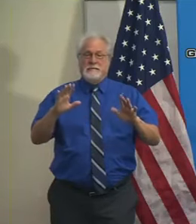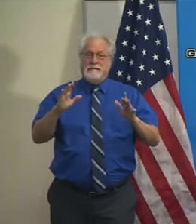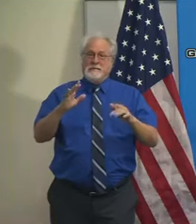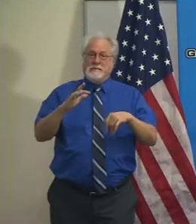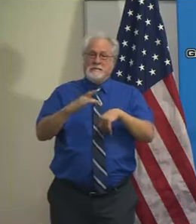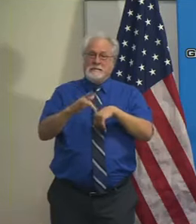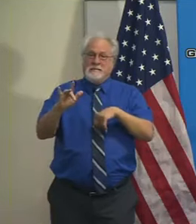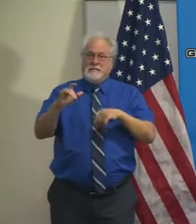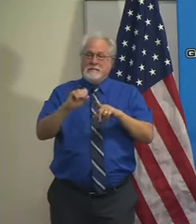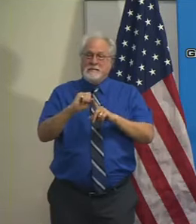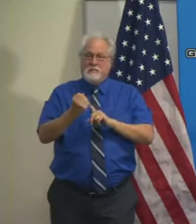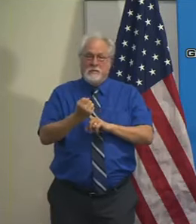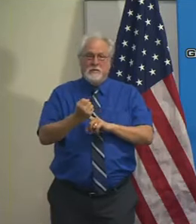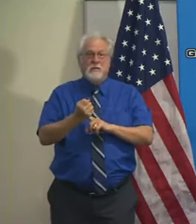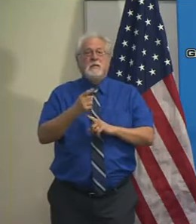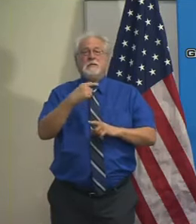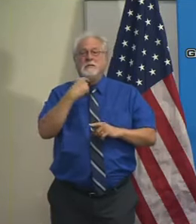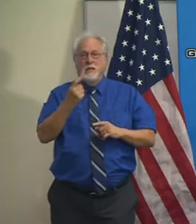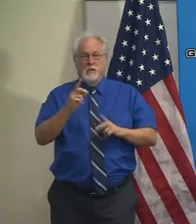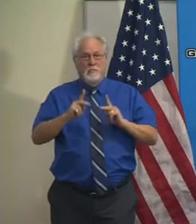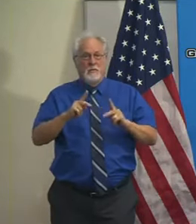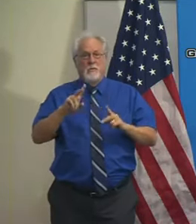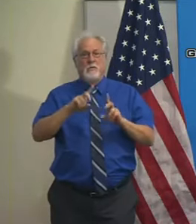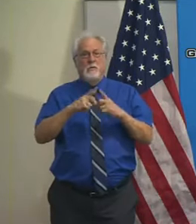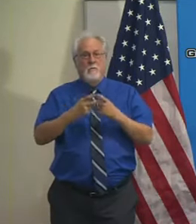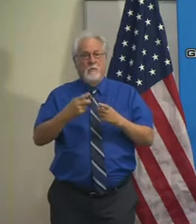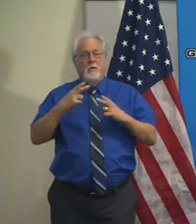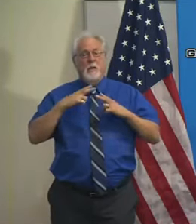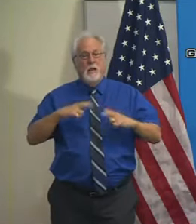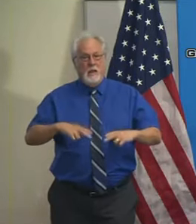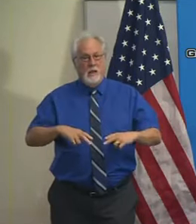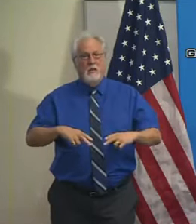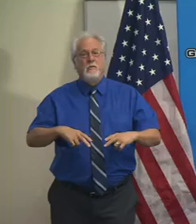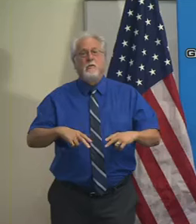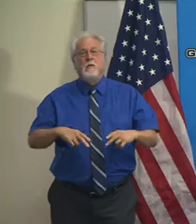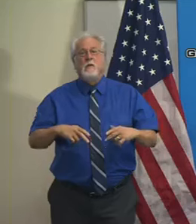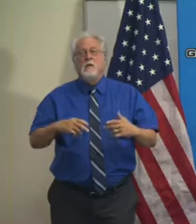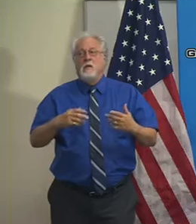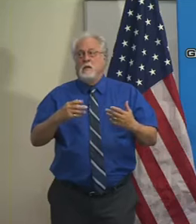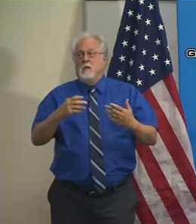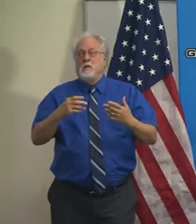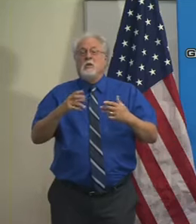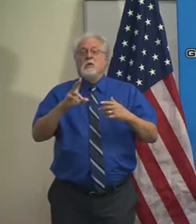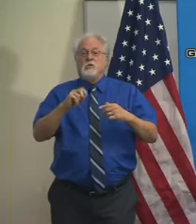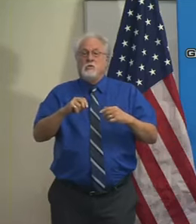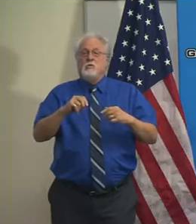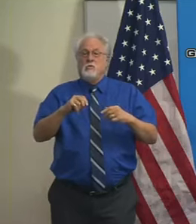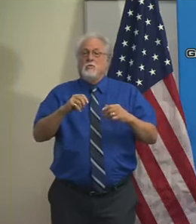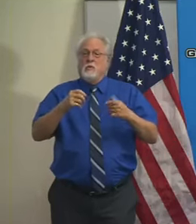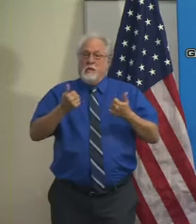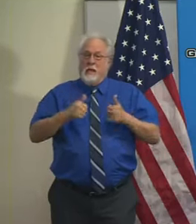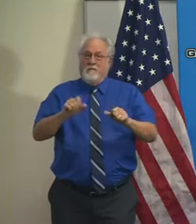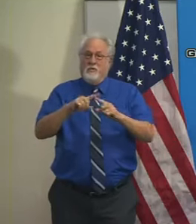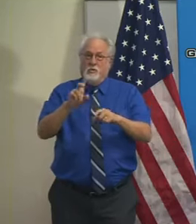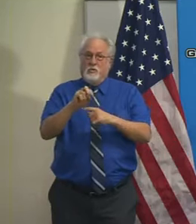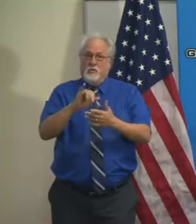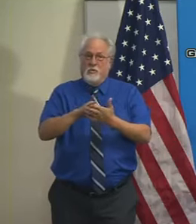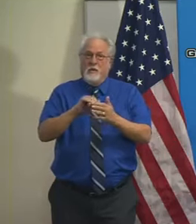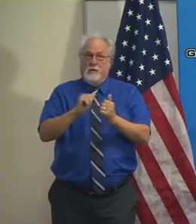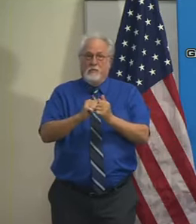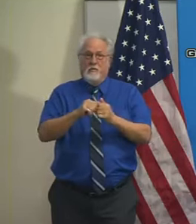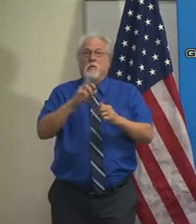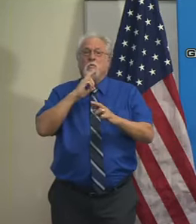and I can tell you that the folks at the Department of Health are putting forth great effort to make sure that we can do this in a responsible